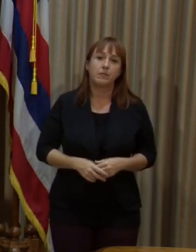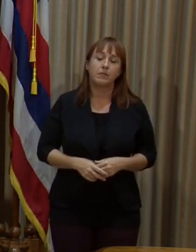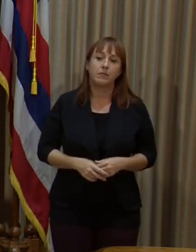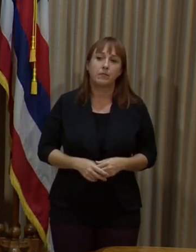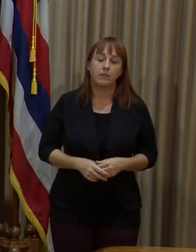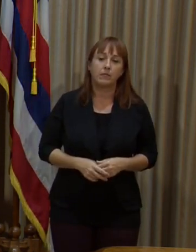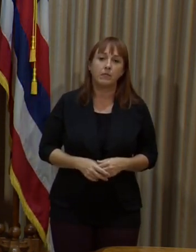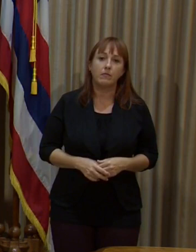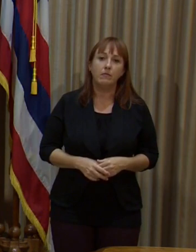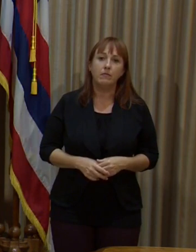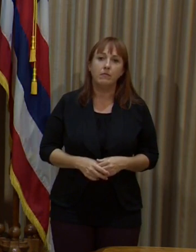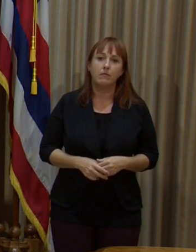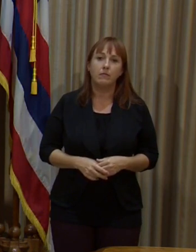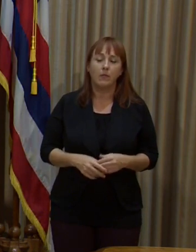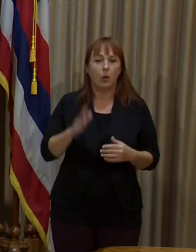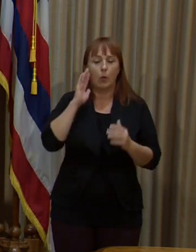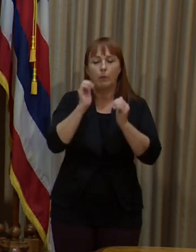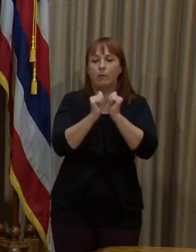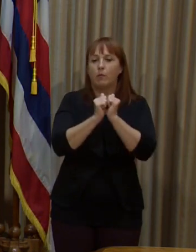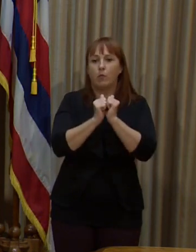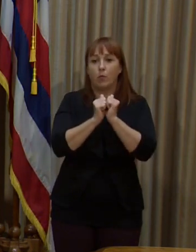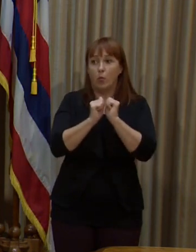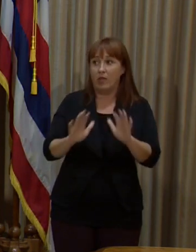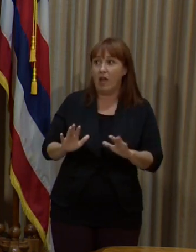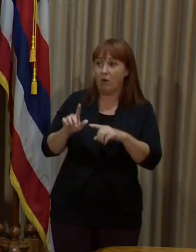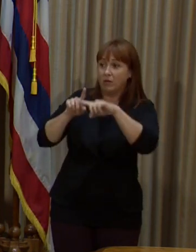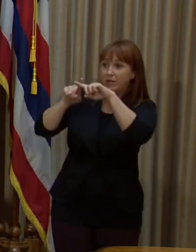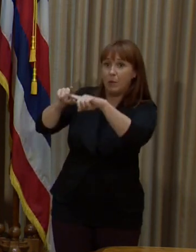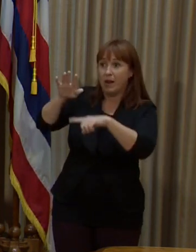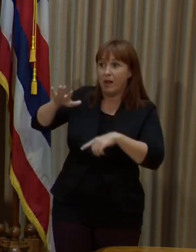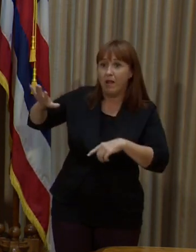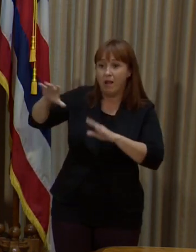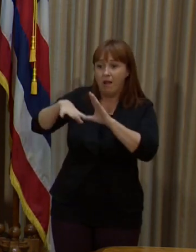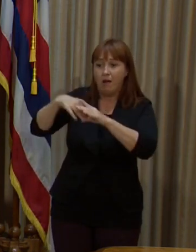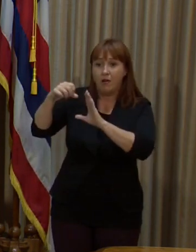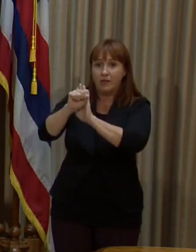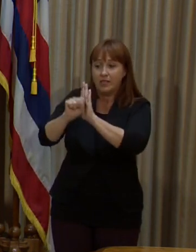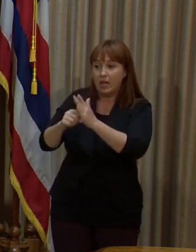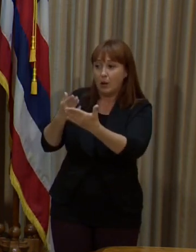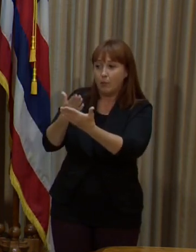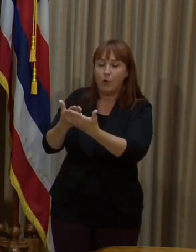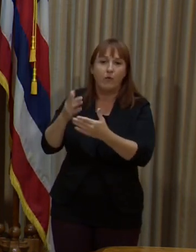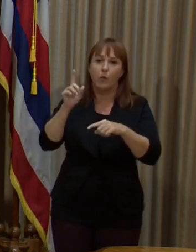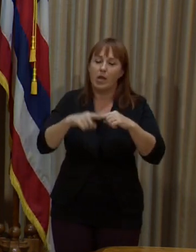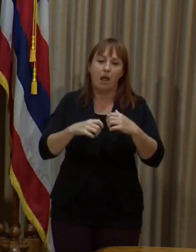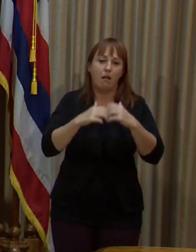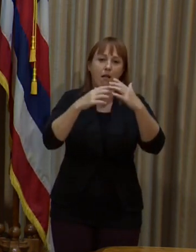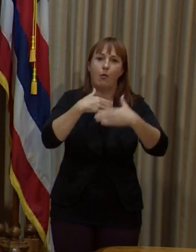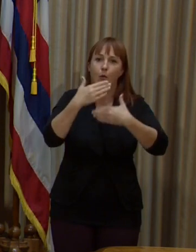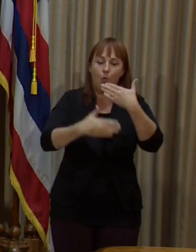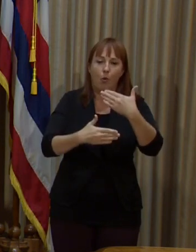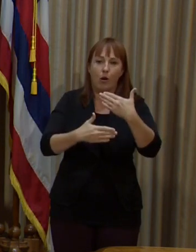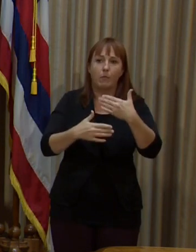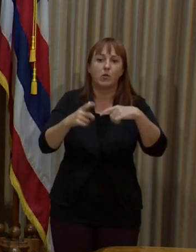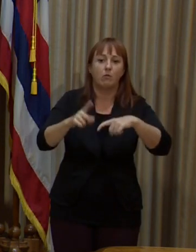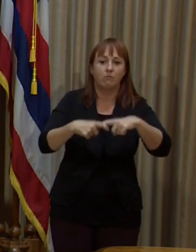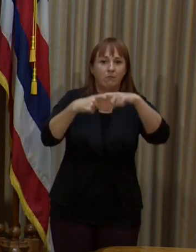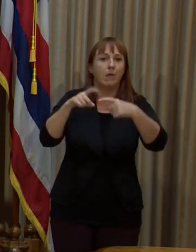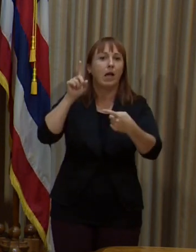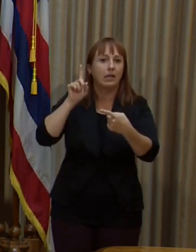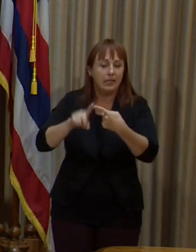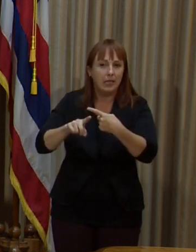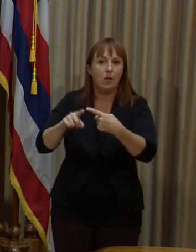a safe travels program for those vaccinated in other states until we can get